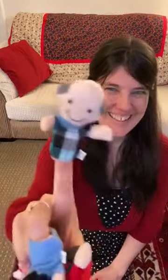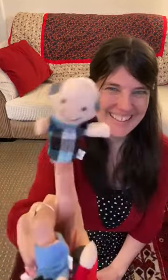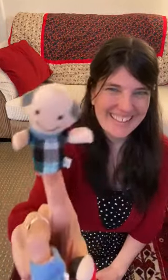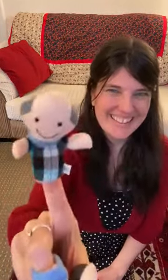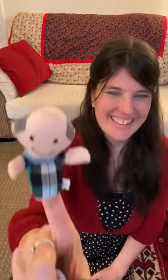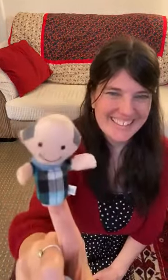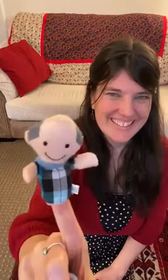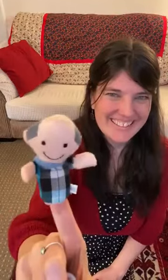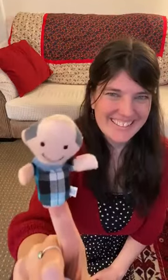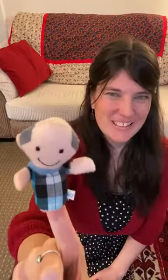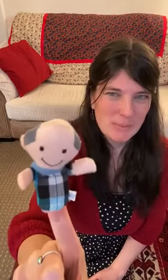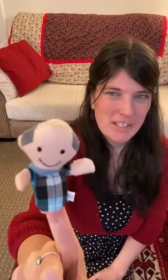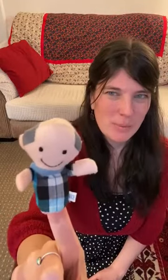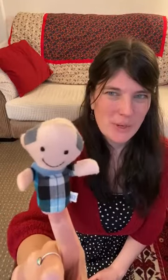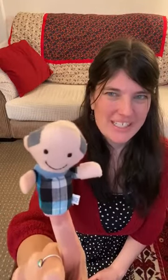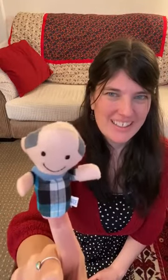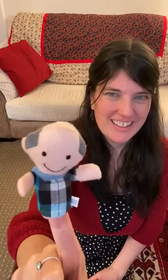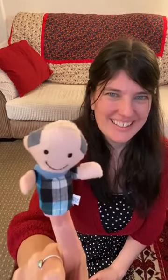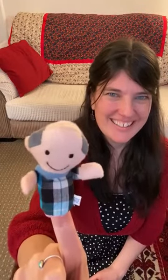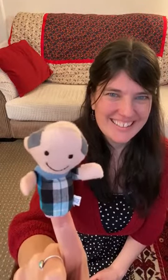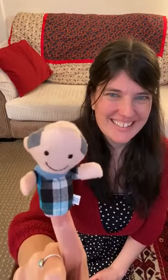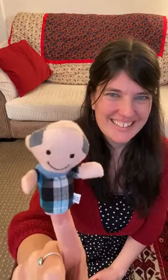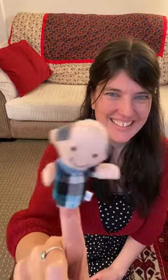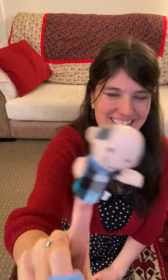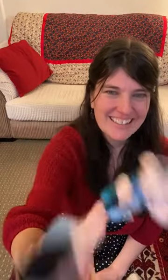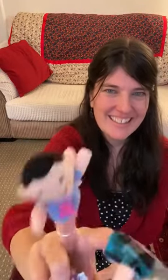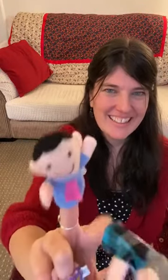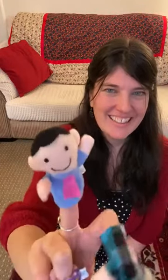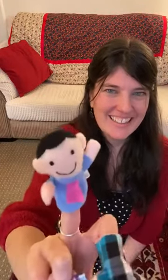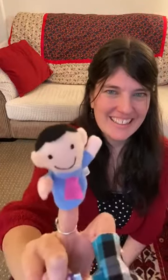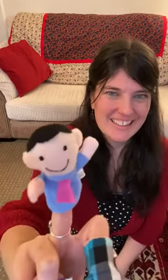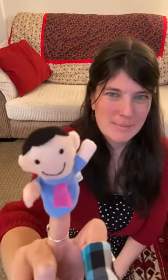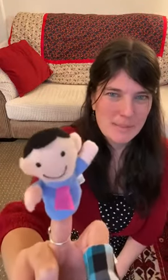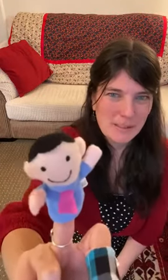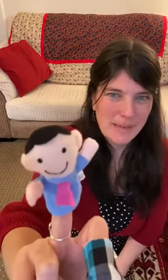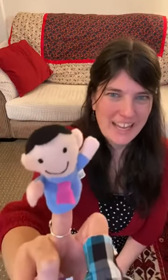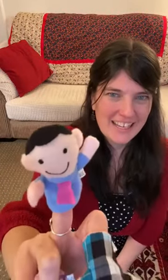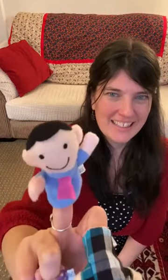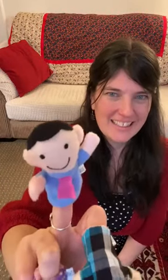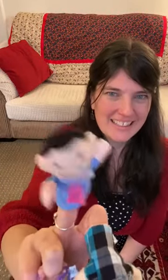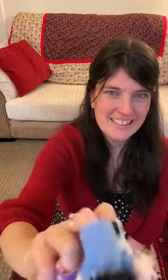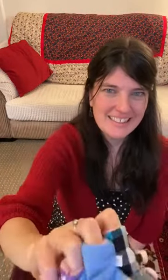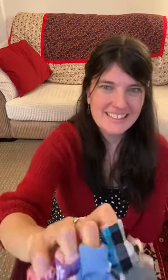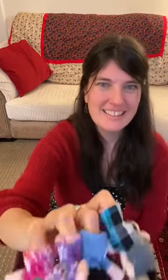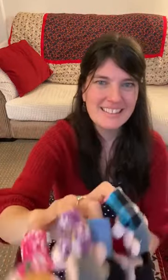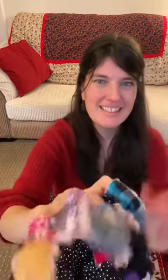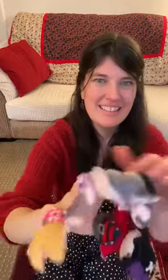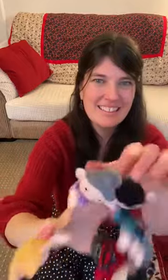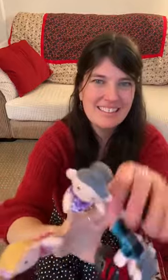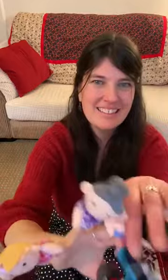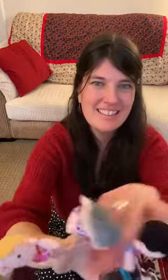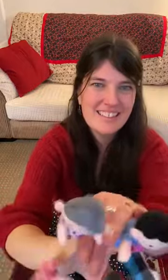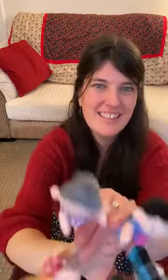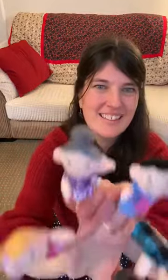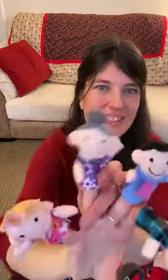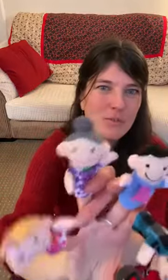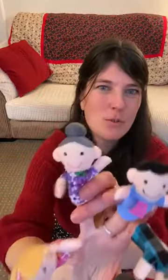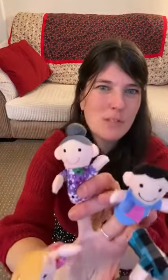This is Peter Pointer. This is Middleman. This here, this is Ruby